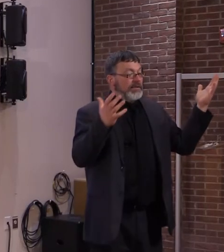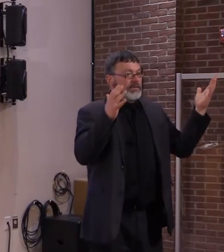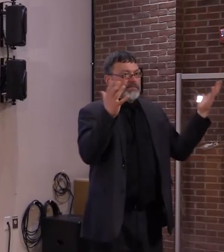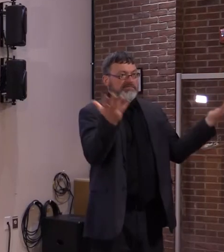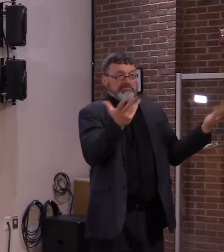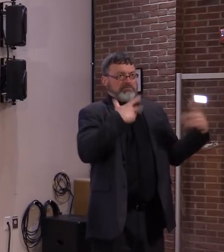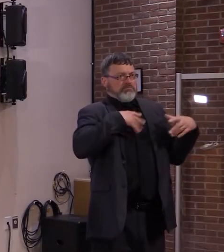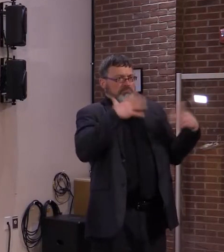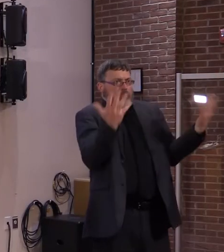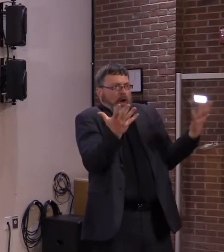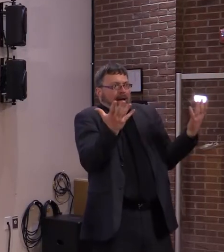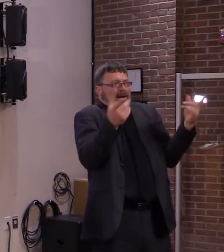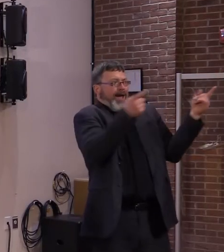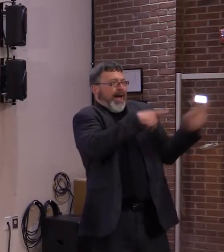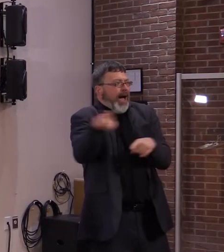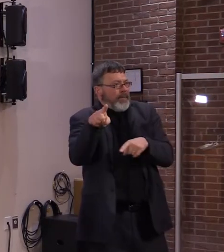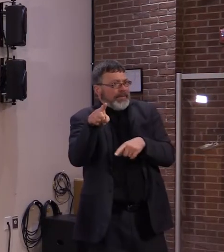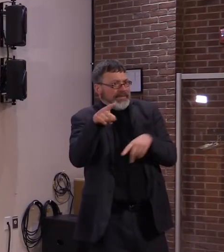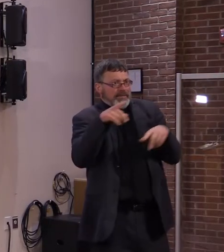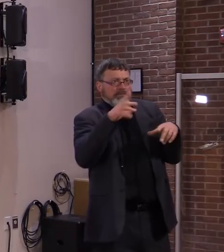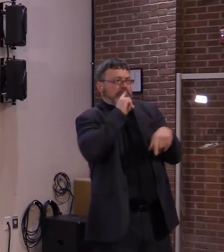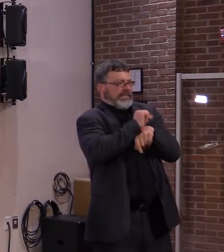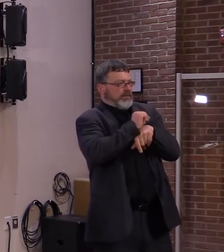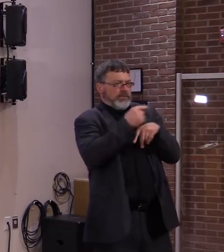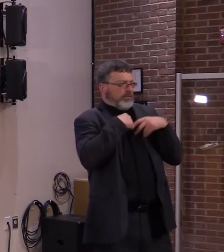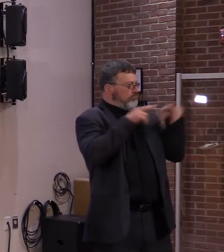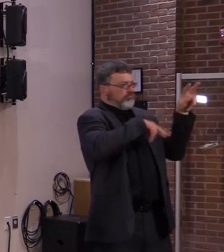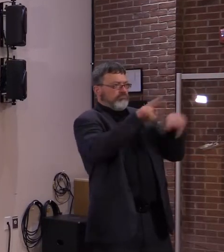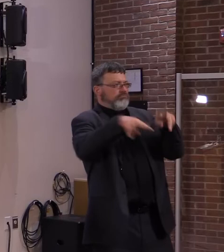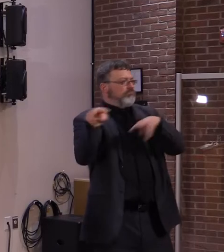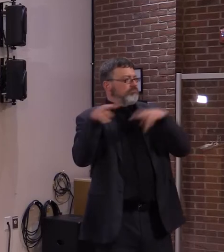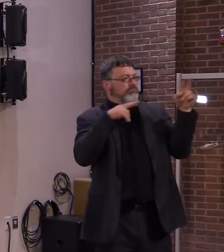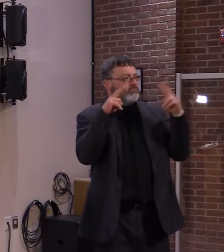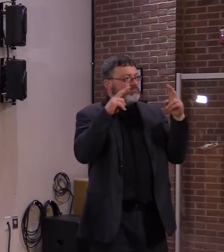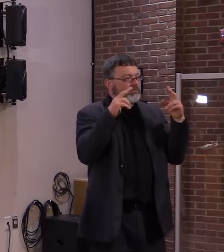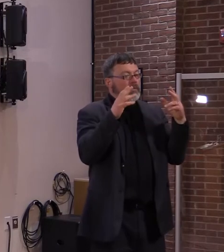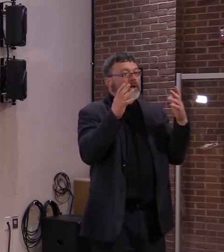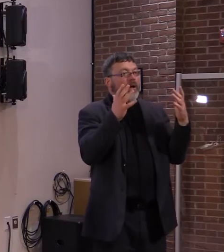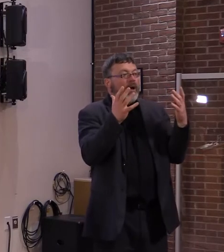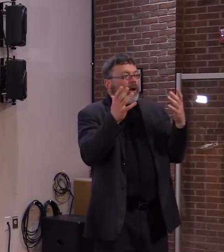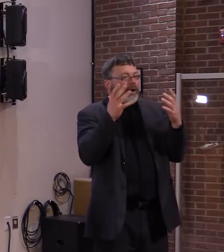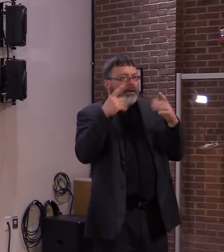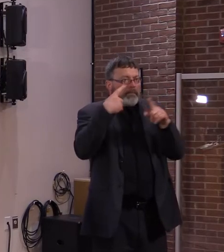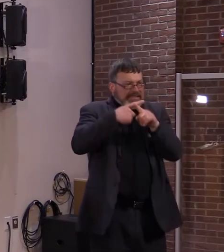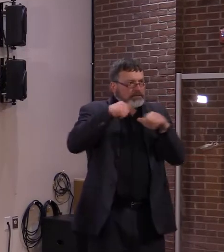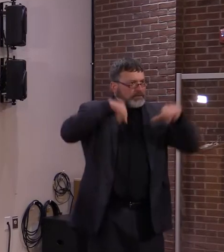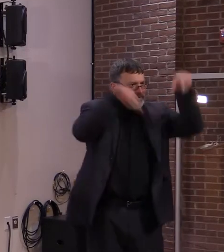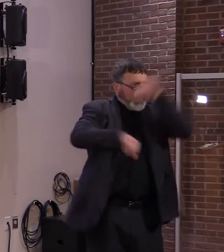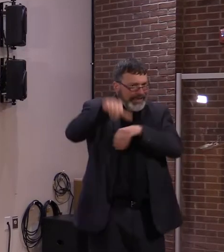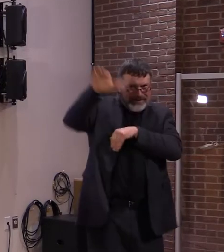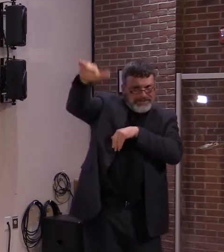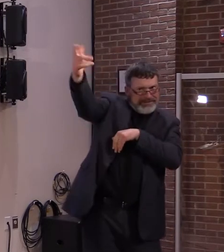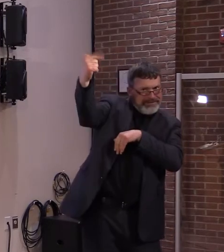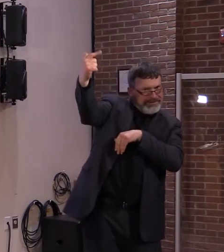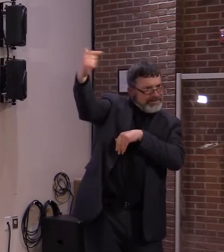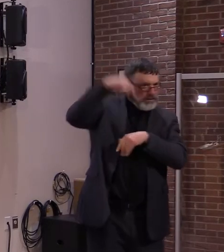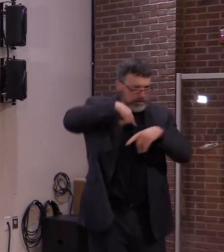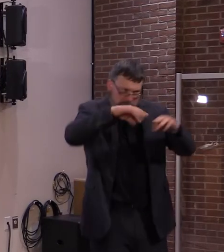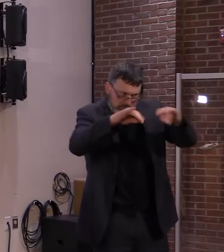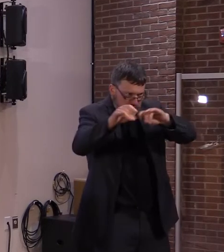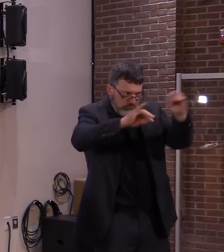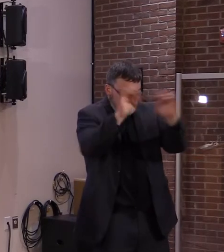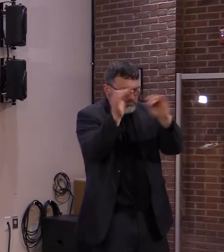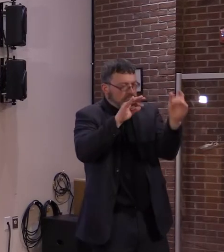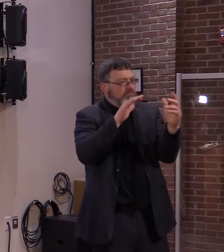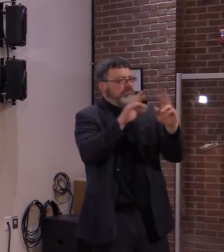modeling study, mathematical modeling, and it was not something done